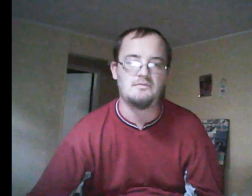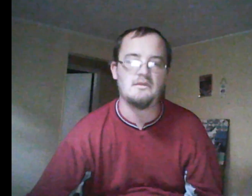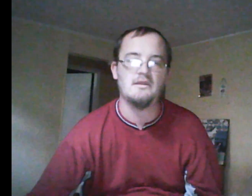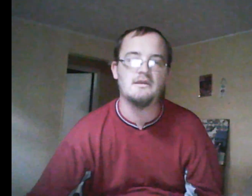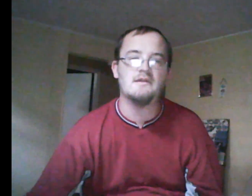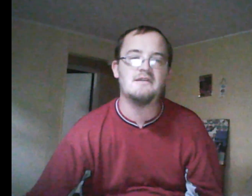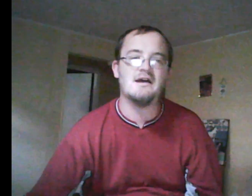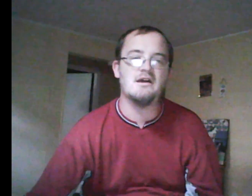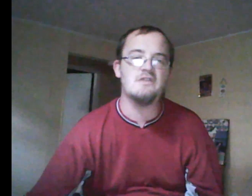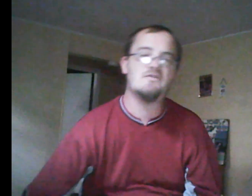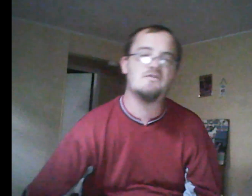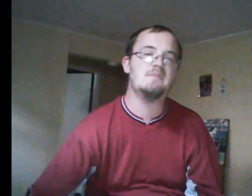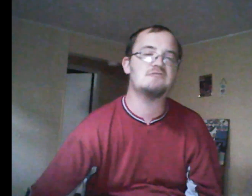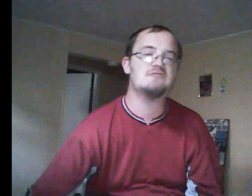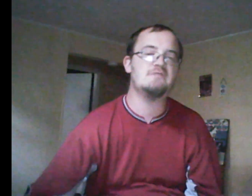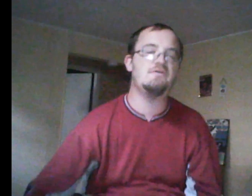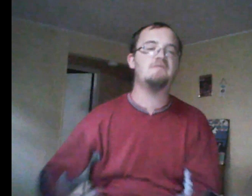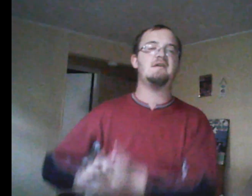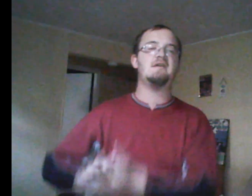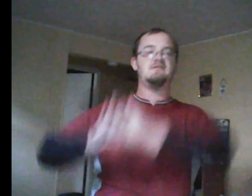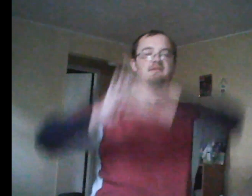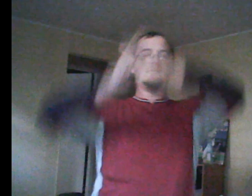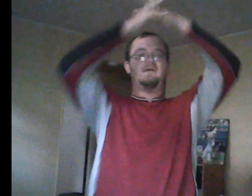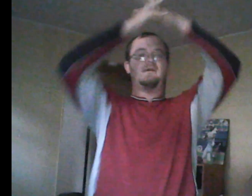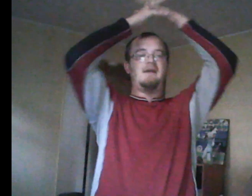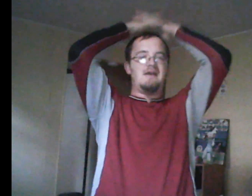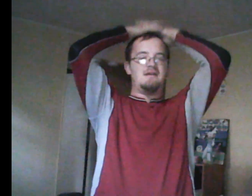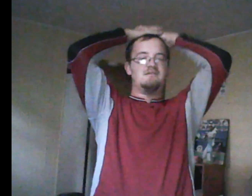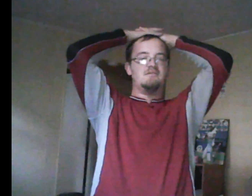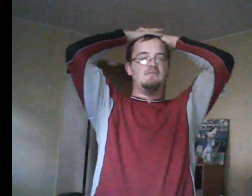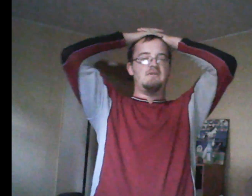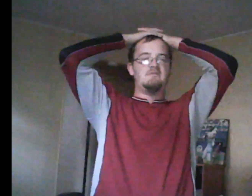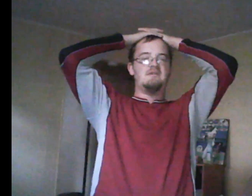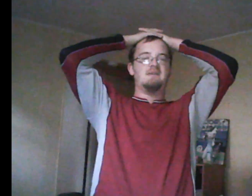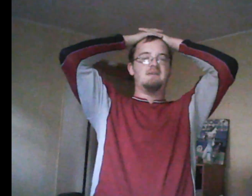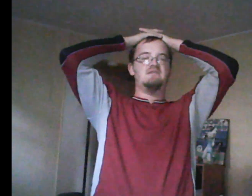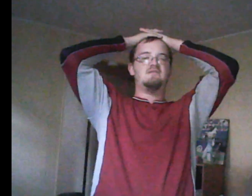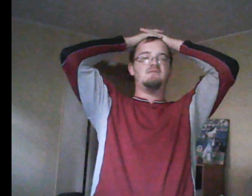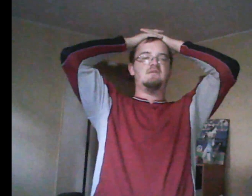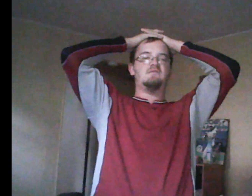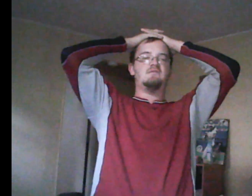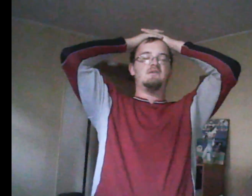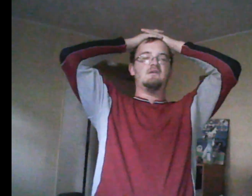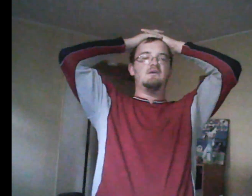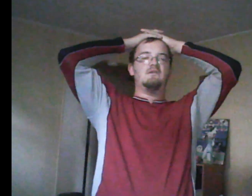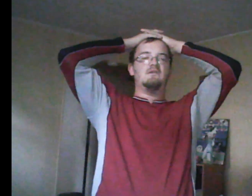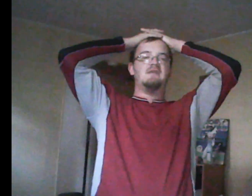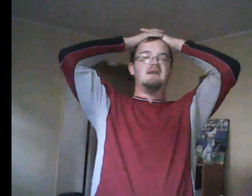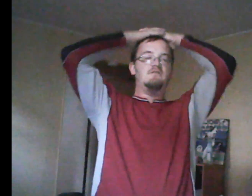Now, 134 people actually voted for this. And, well, there are six options. There was to gain a new friend group